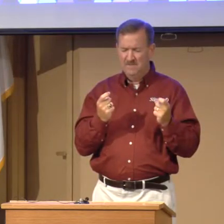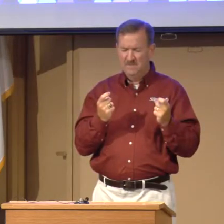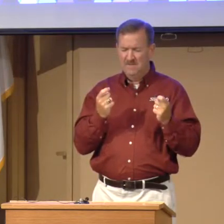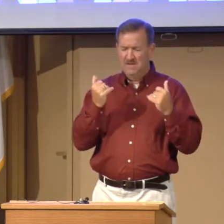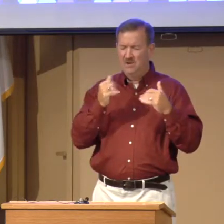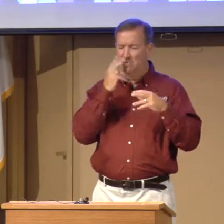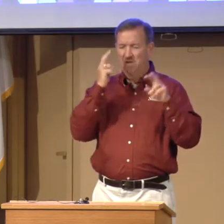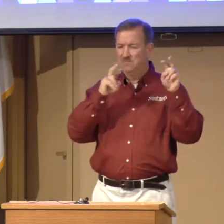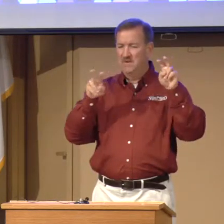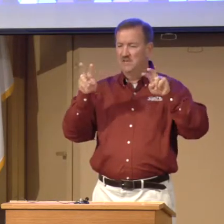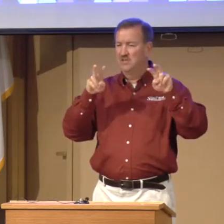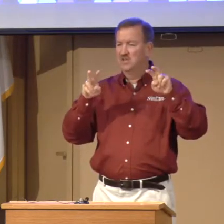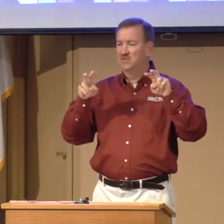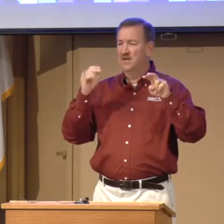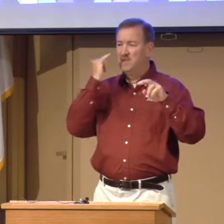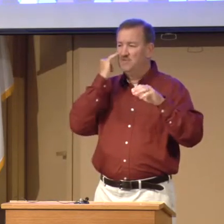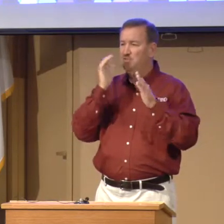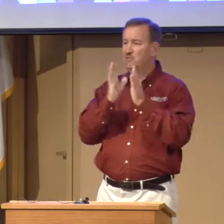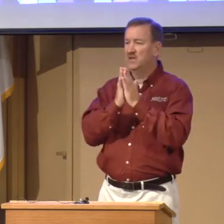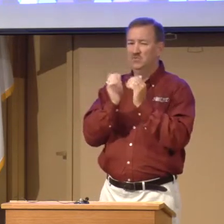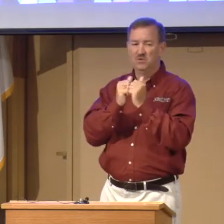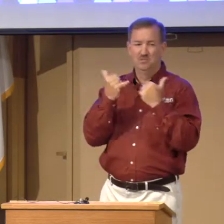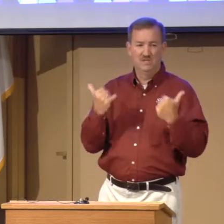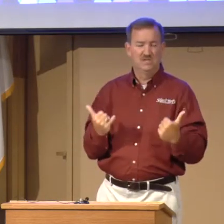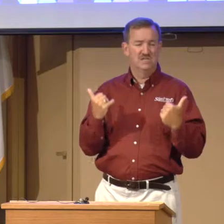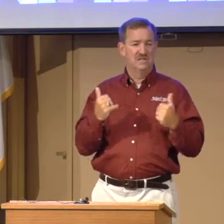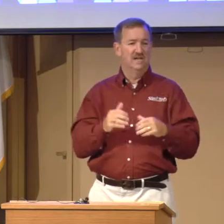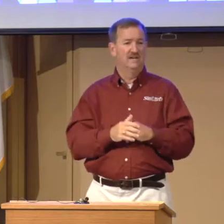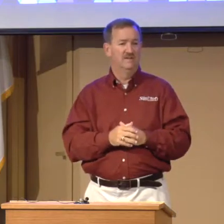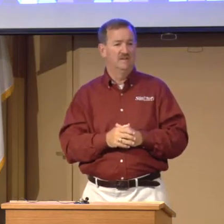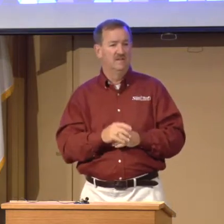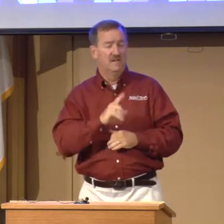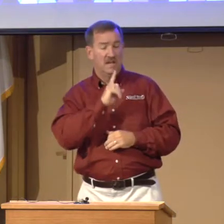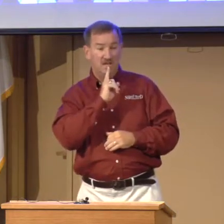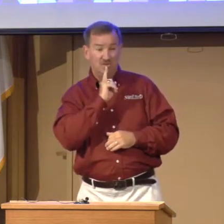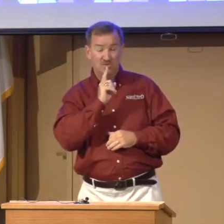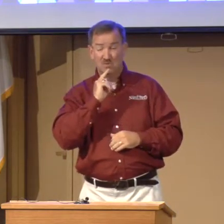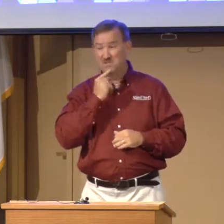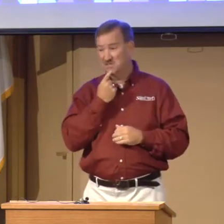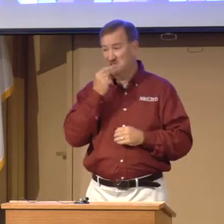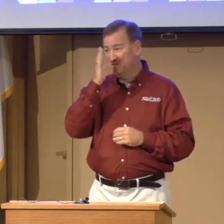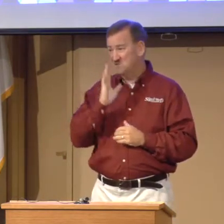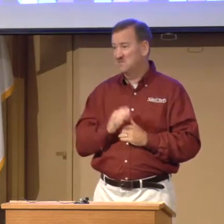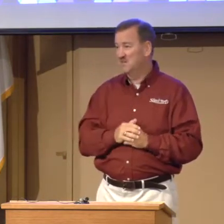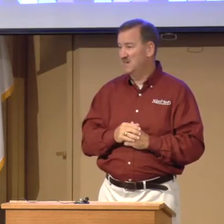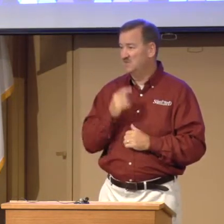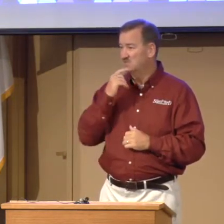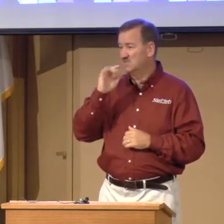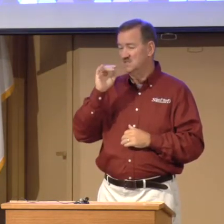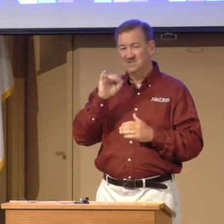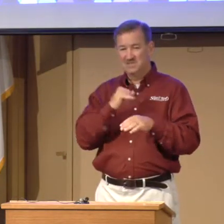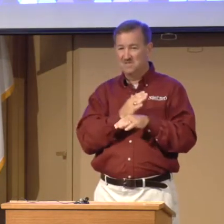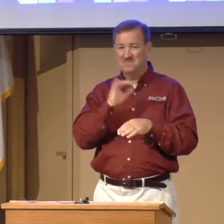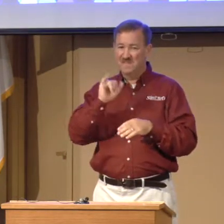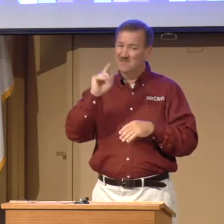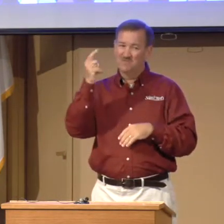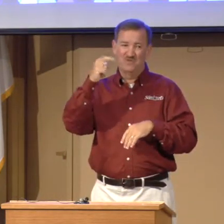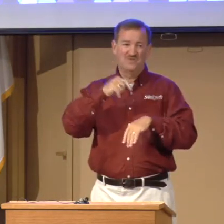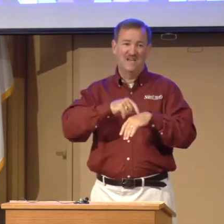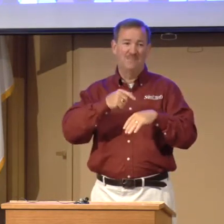Now, I don't want anybody looking around, but if you prayed with me just now, and you were really serious with God, you say, Jim, that's the first time.